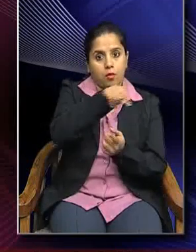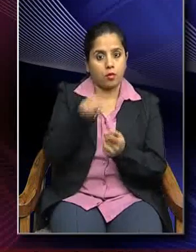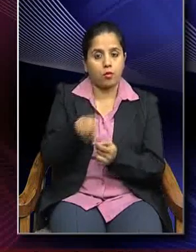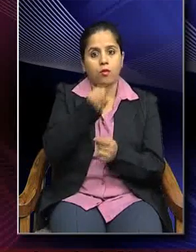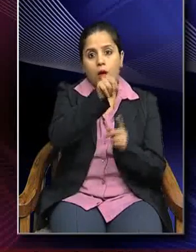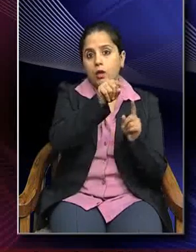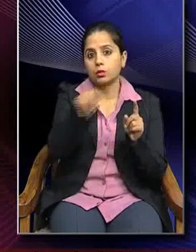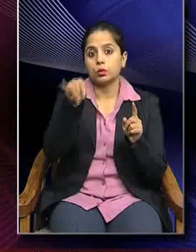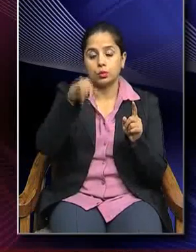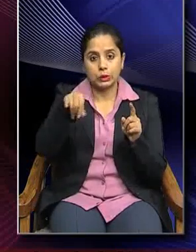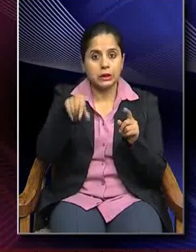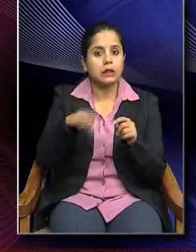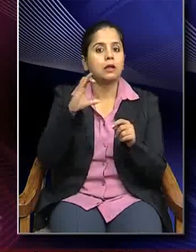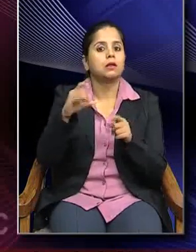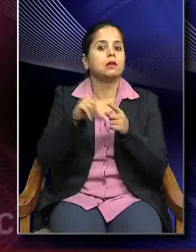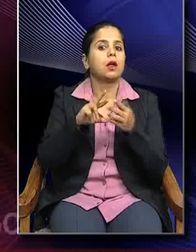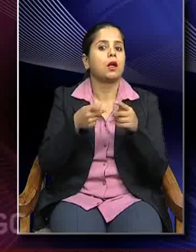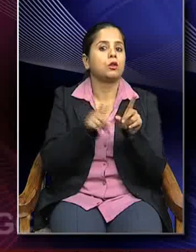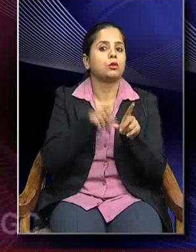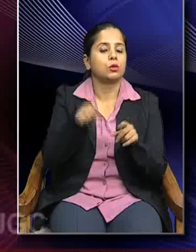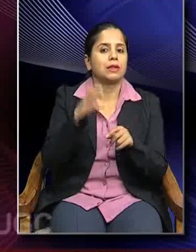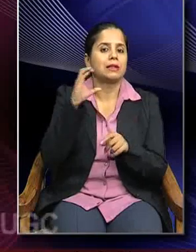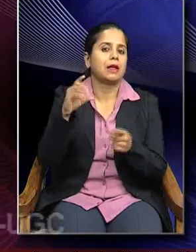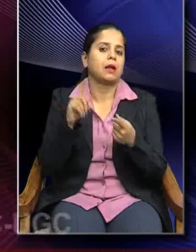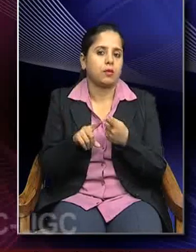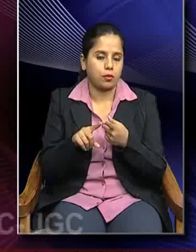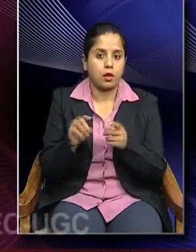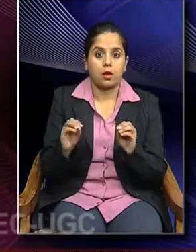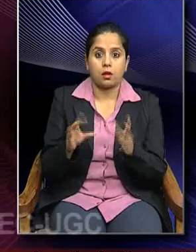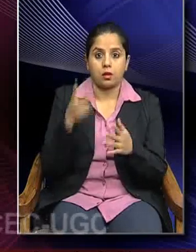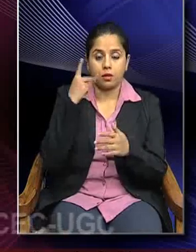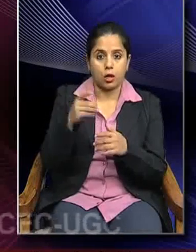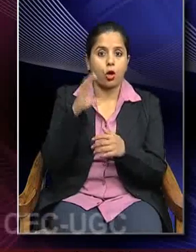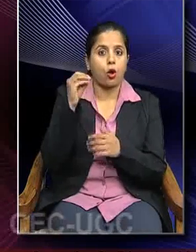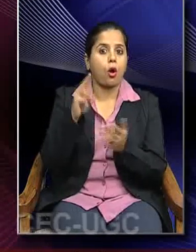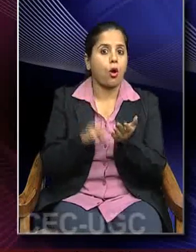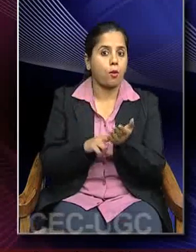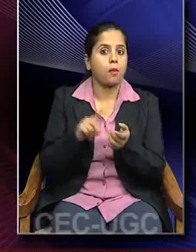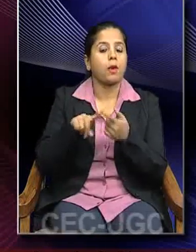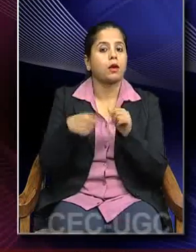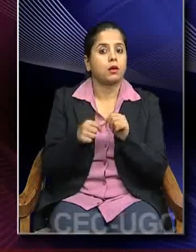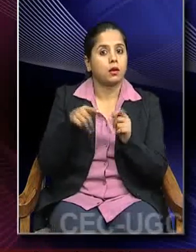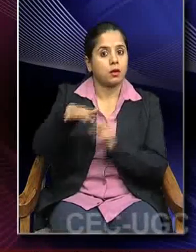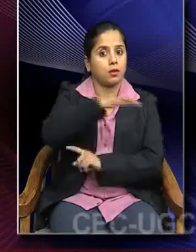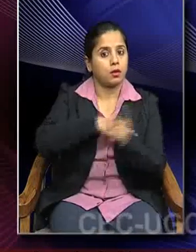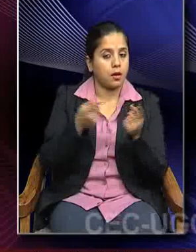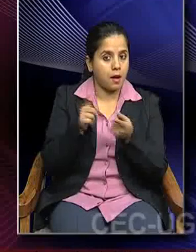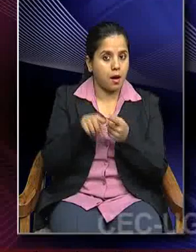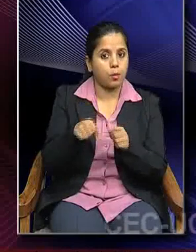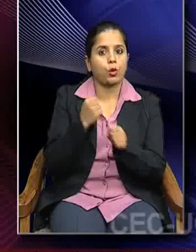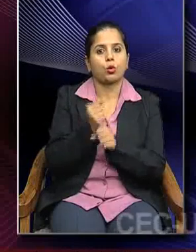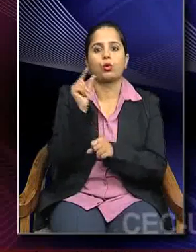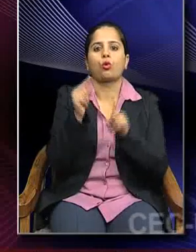centuries CE. So, right from the beginning of the common era down to the end of the Gupta